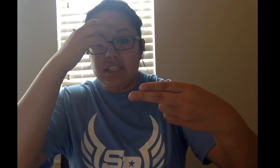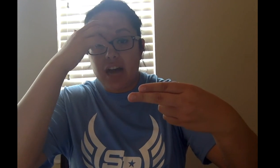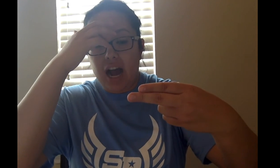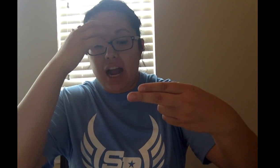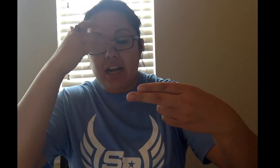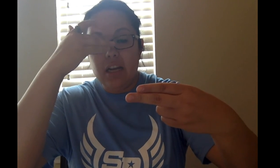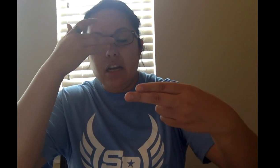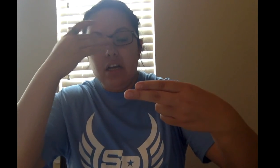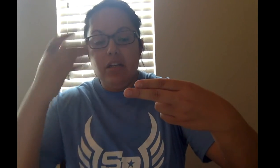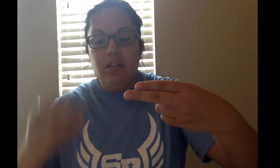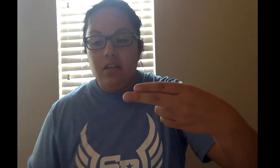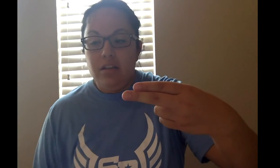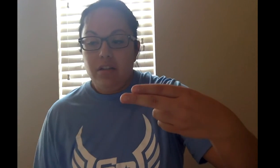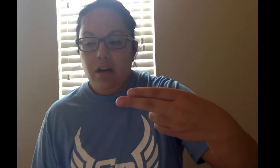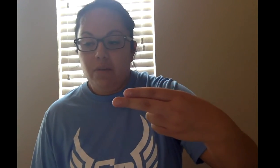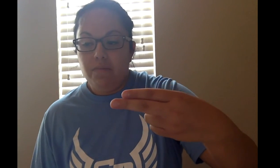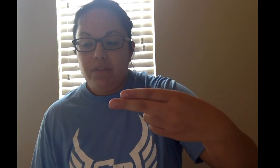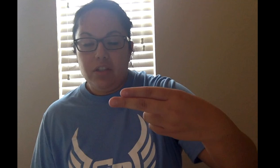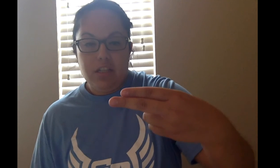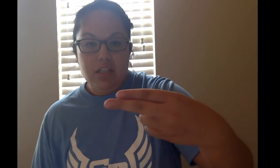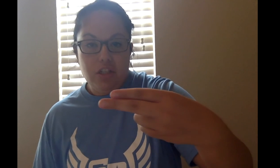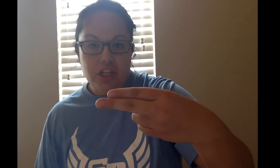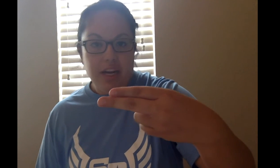side. So this is G.